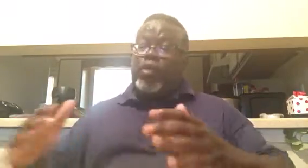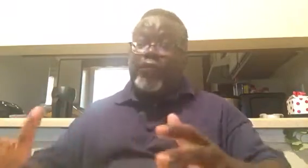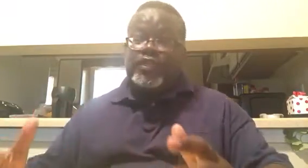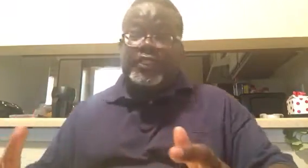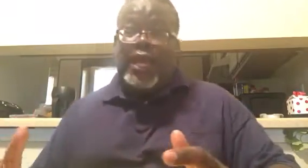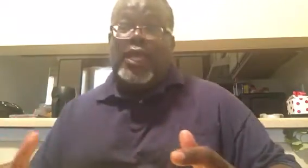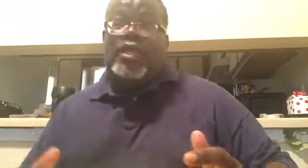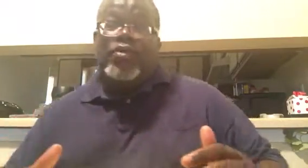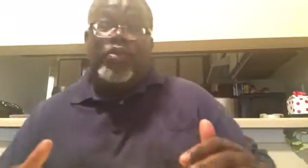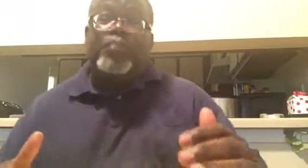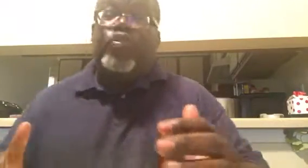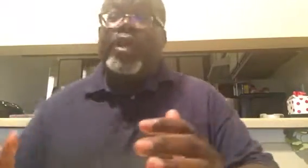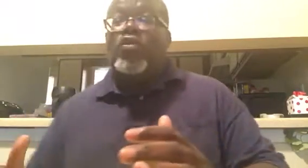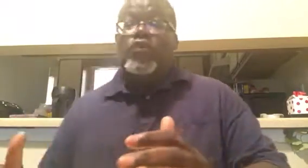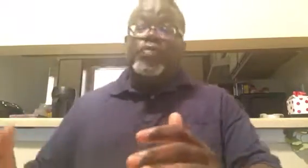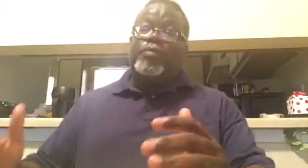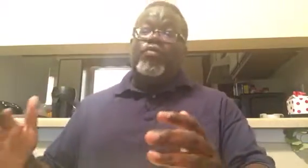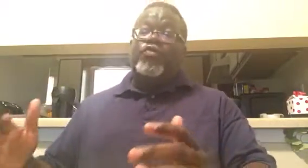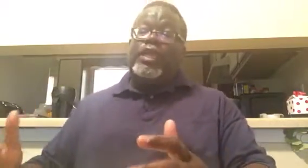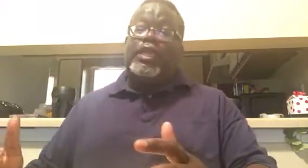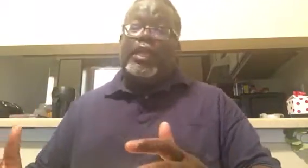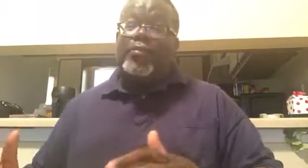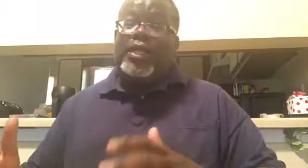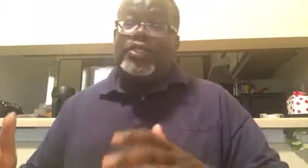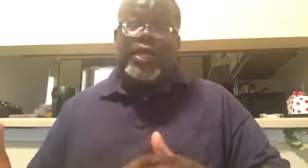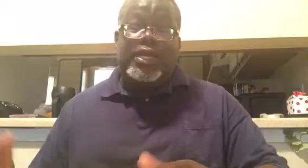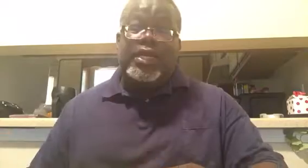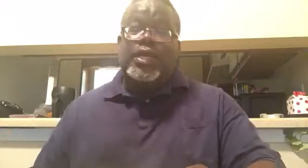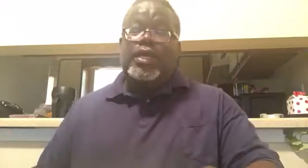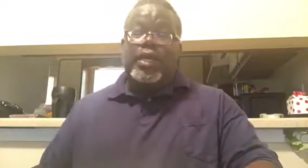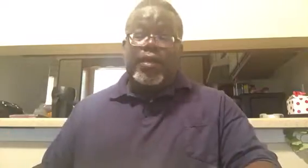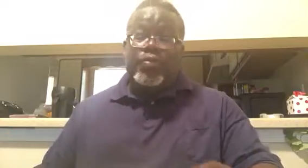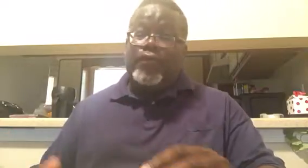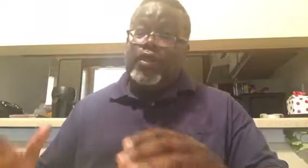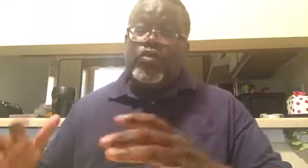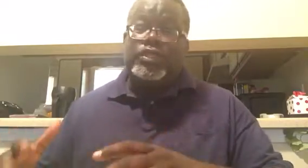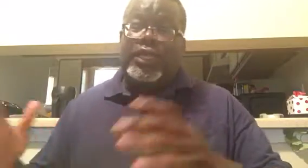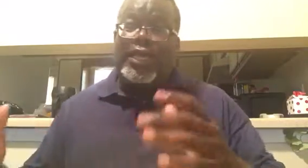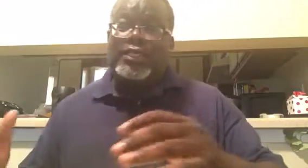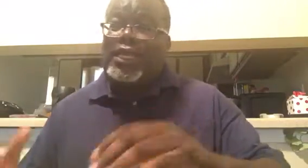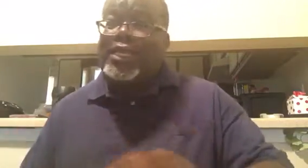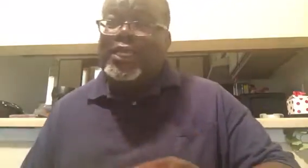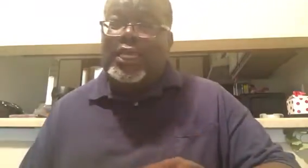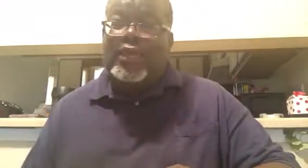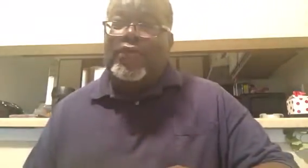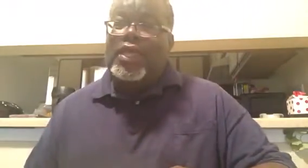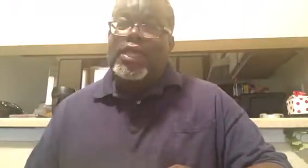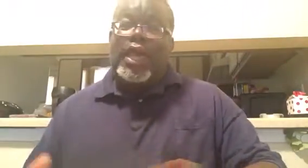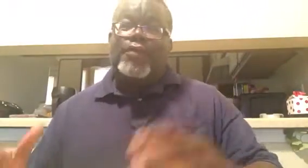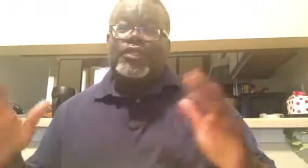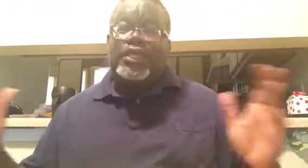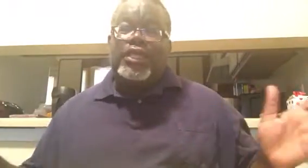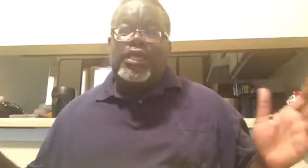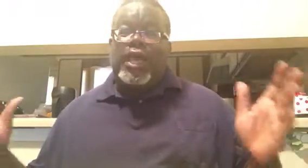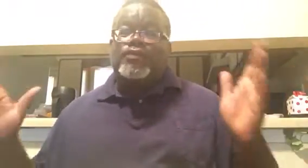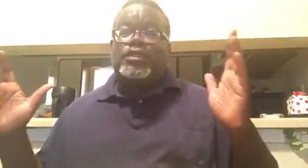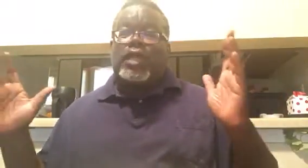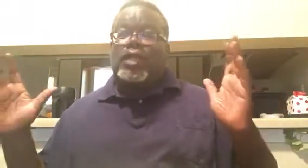prophesy, we pray over people for healing. My son, uh, prophet Quincy has a healing gift. I've seen him. I've, I